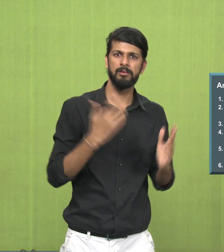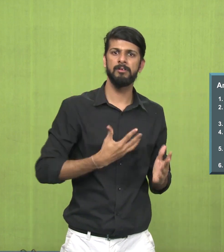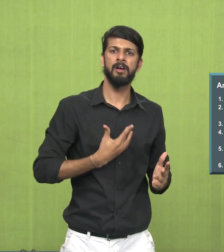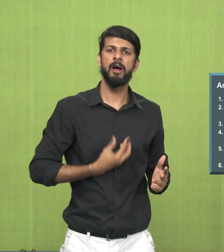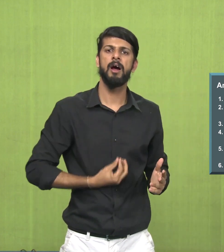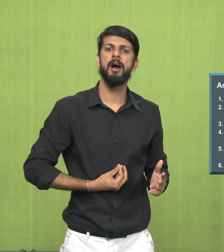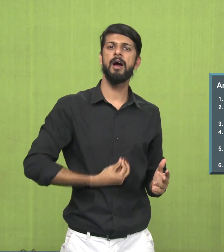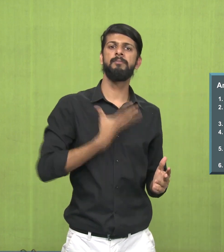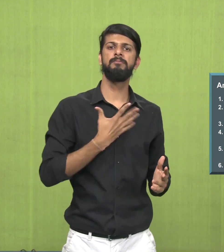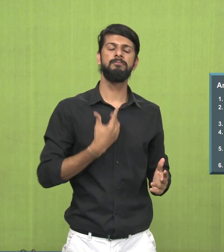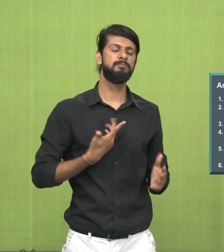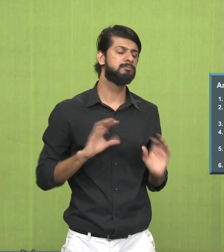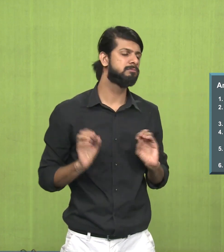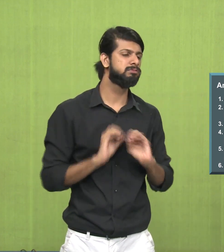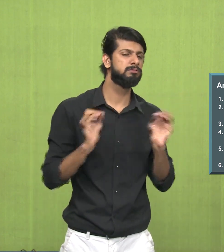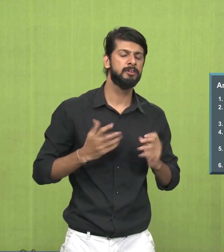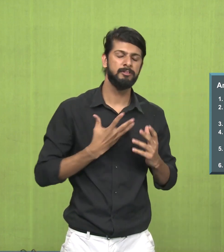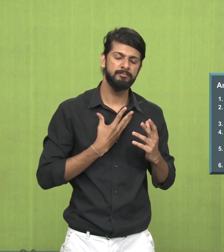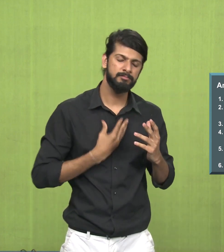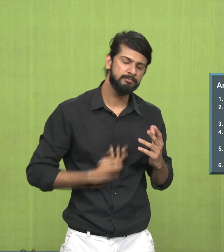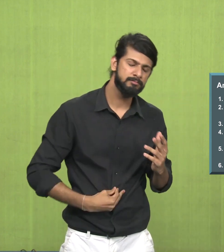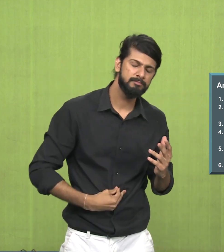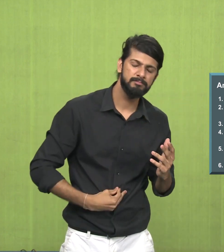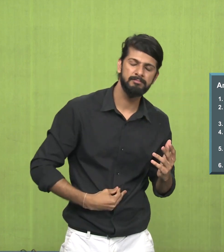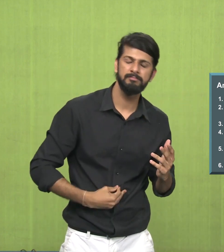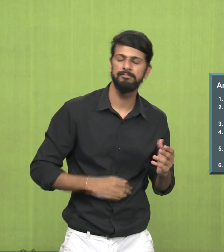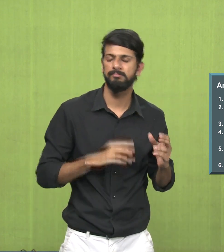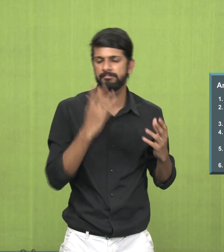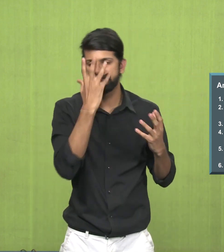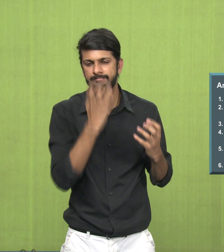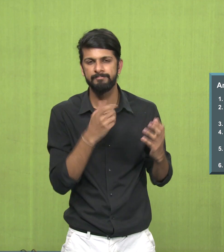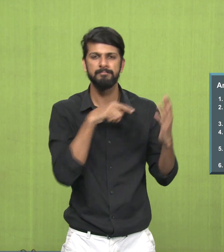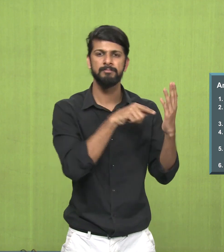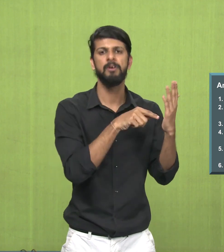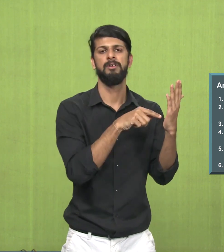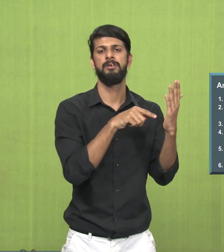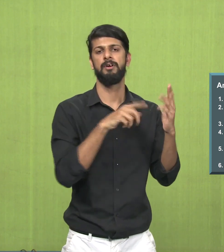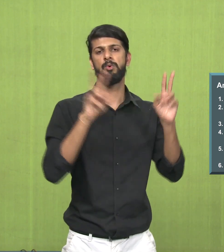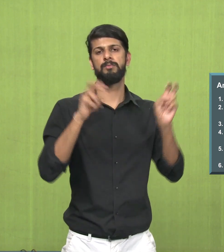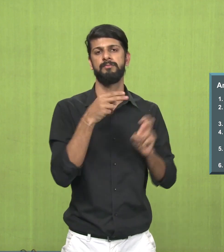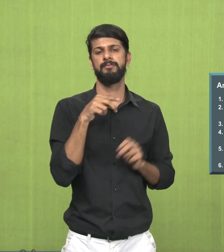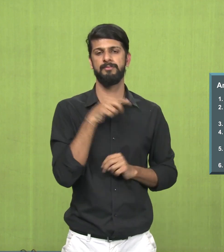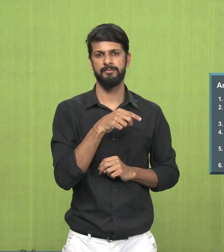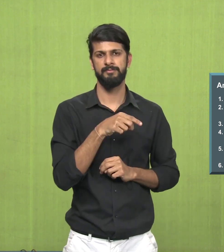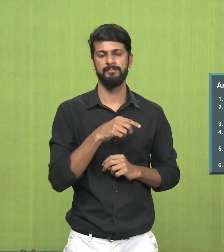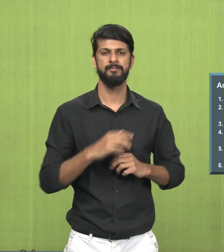very sorrowful, very